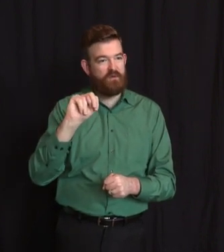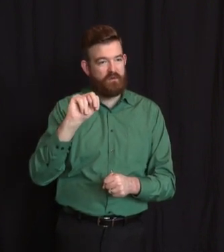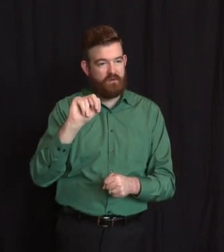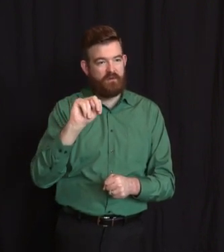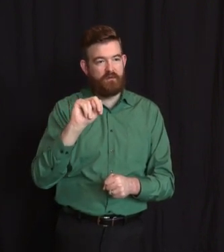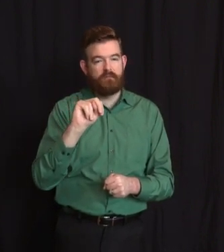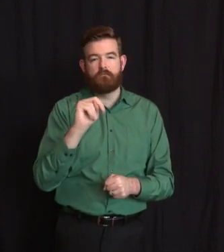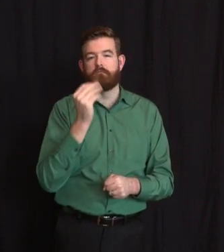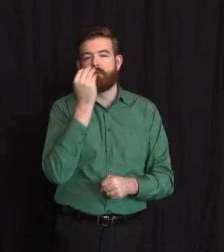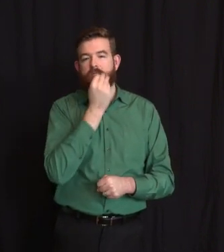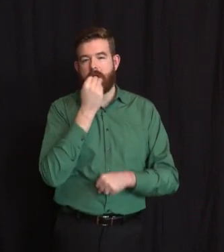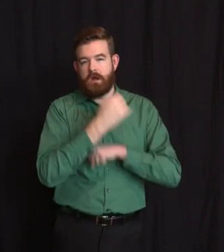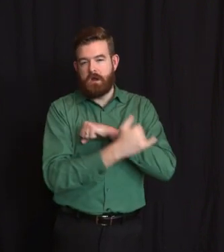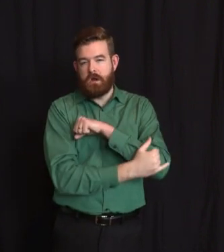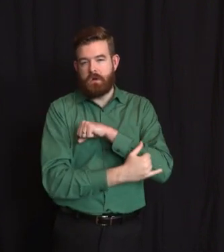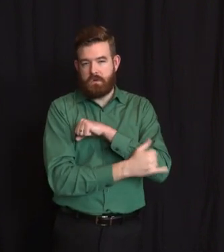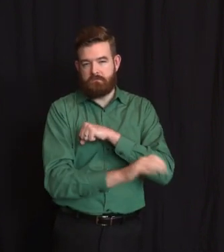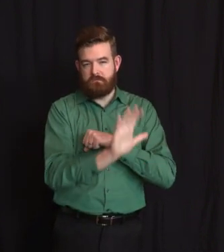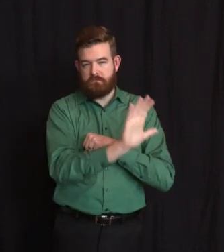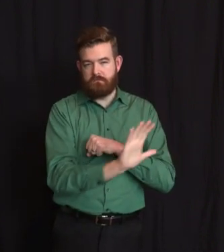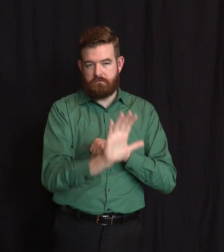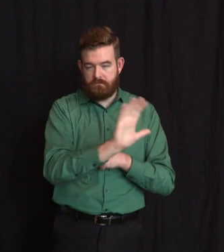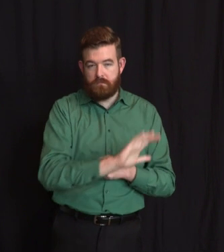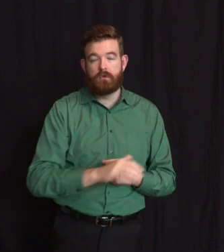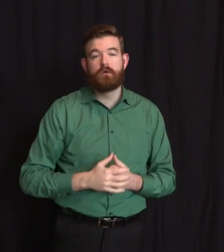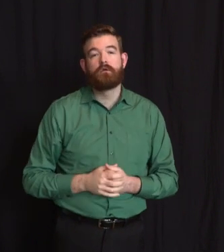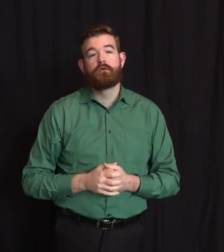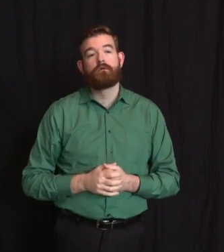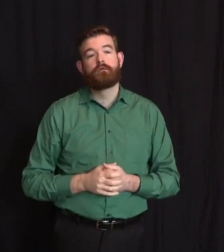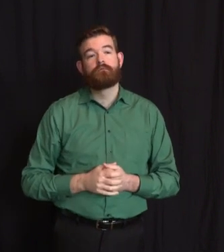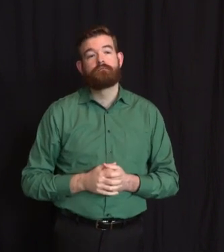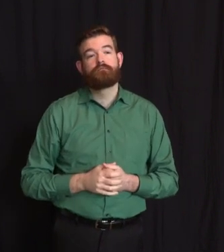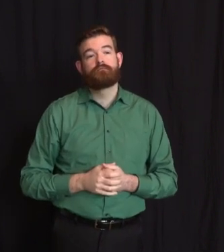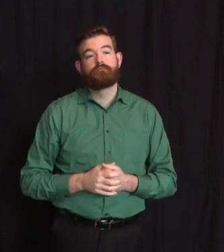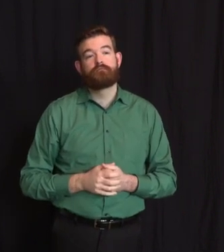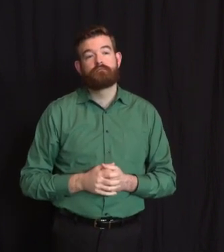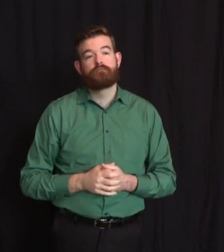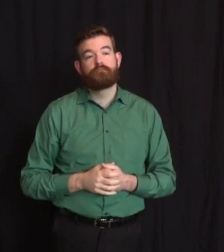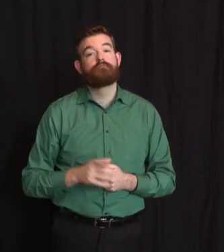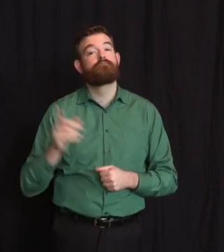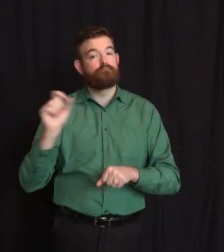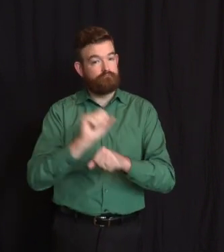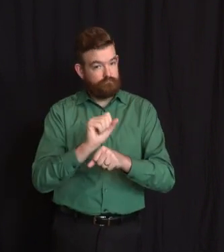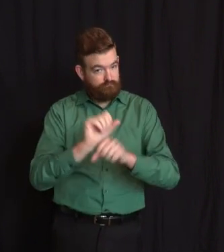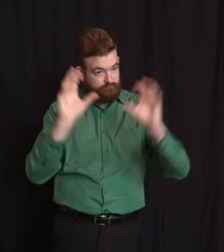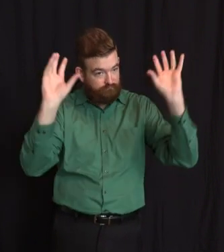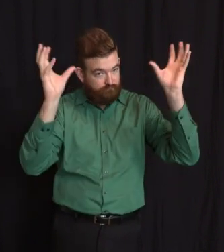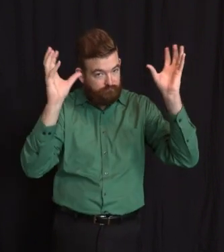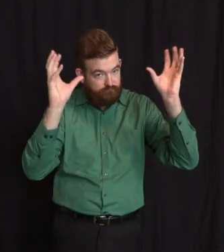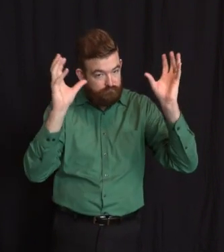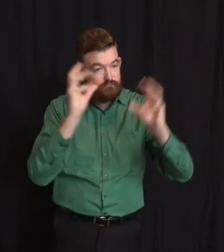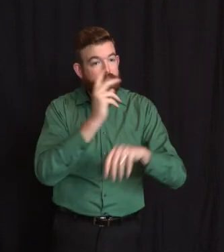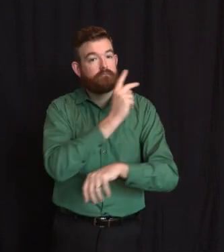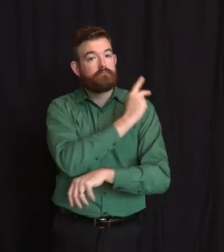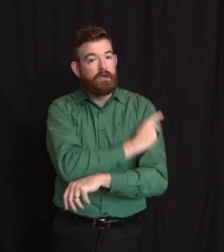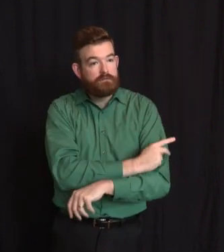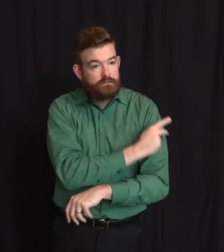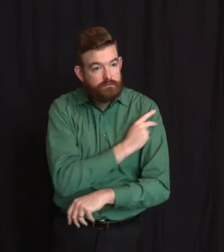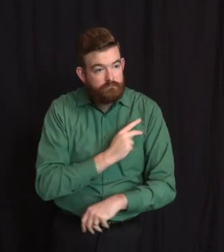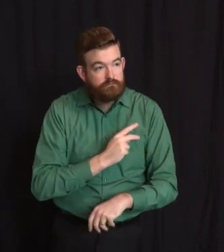and also served as a member of both the Middletown First Aid and Rescue Squad and the Middletown Fire Department's Air Unit. It